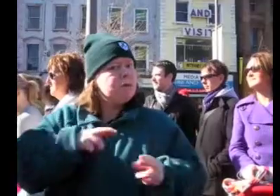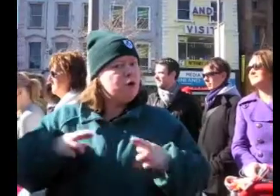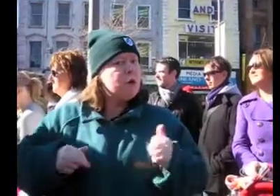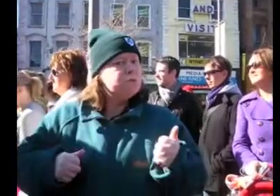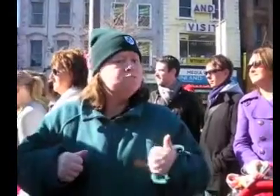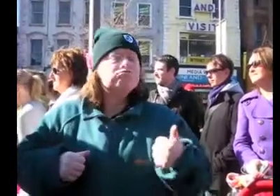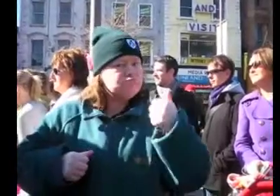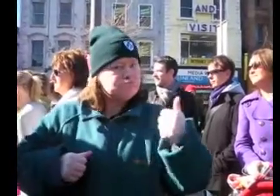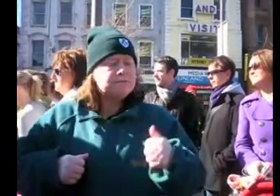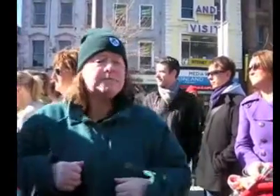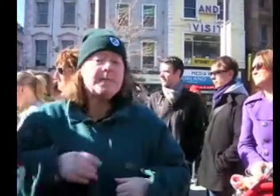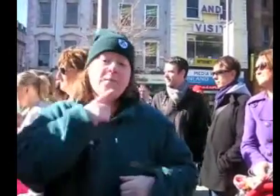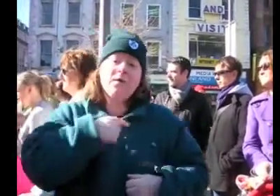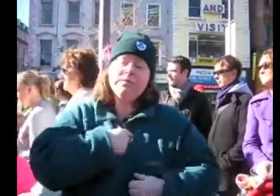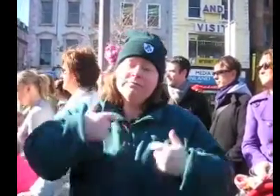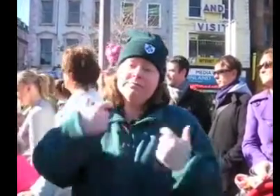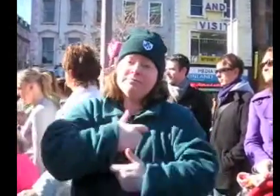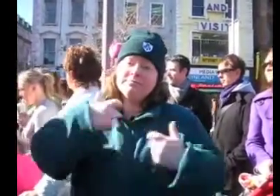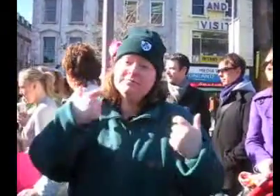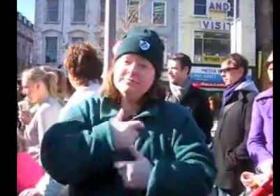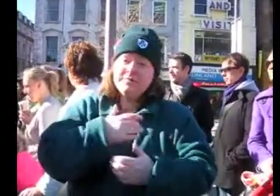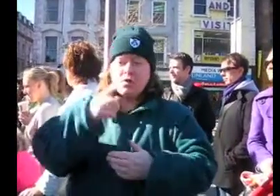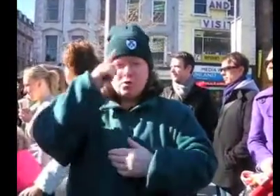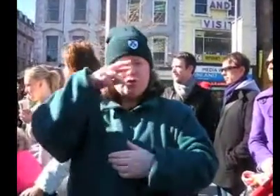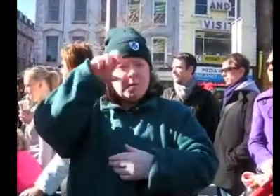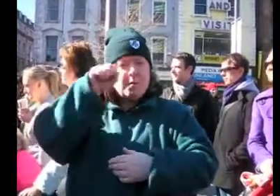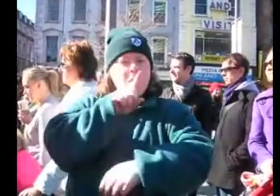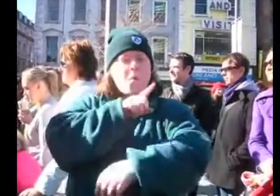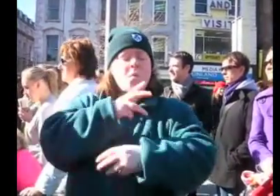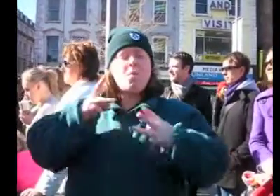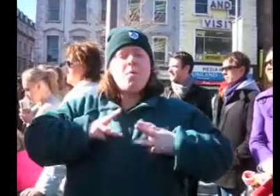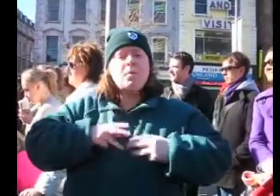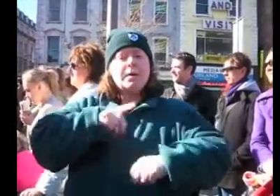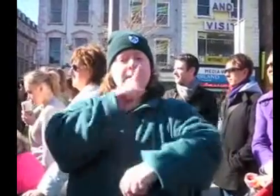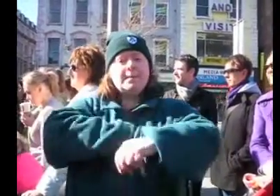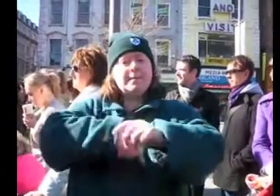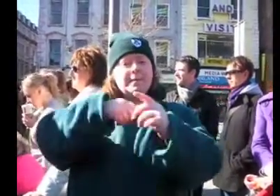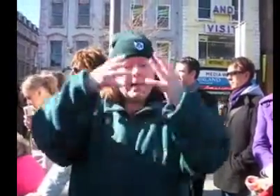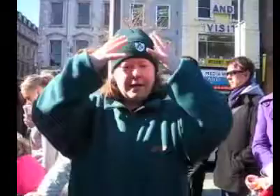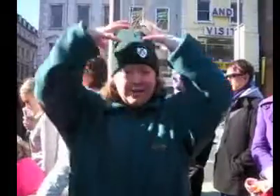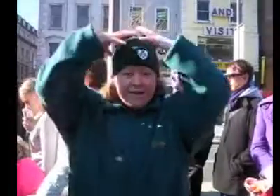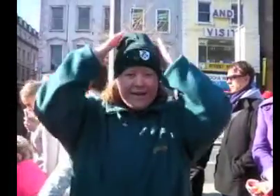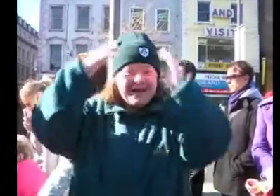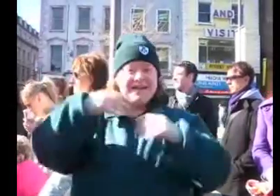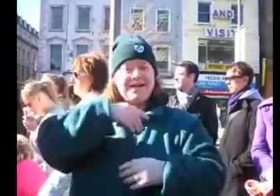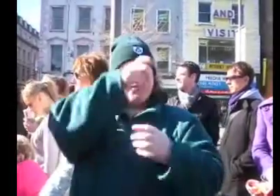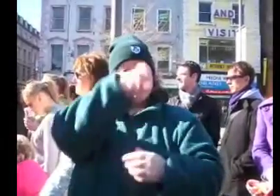I'm I'm going to make, That hurt picture, that